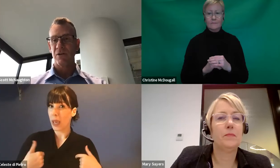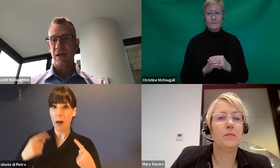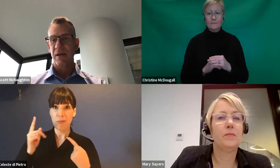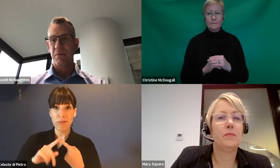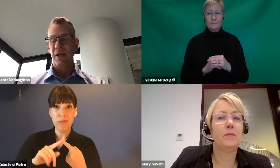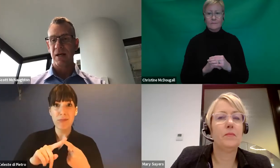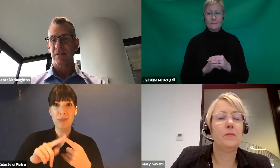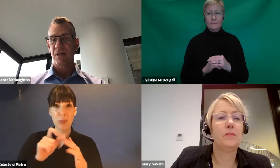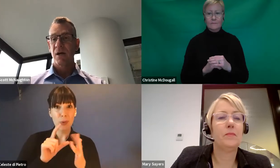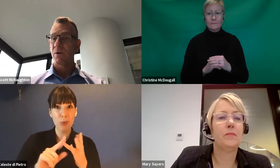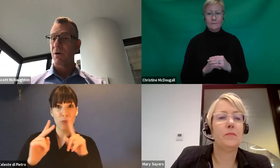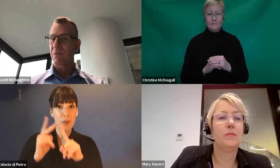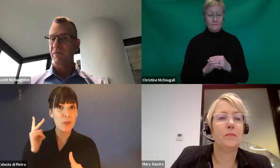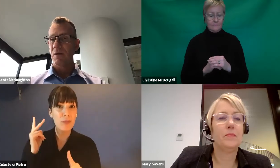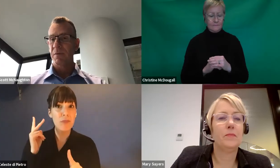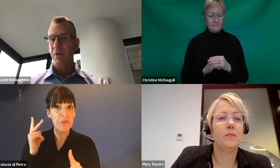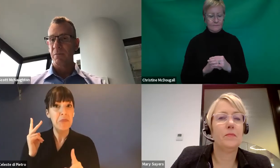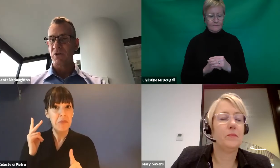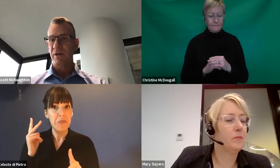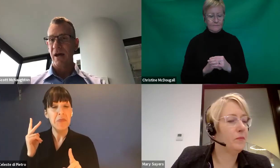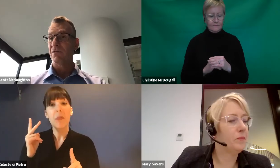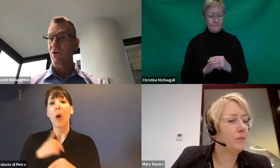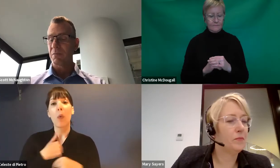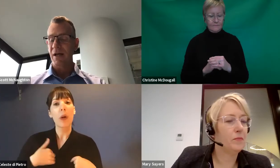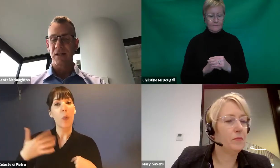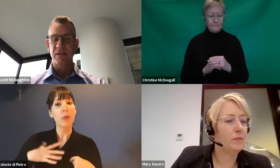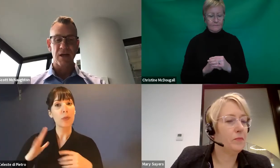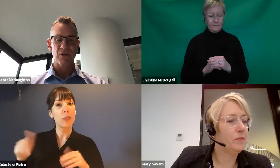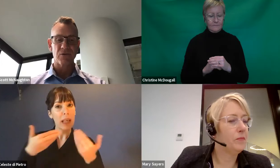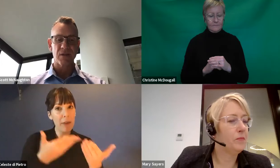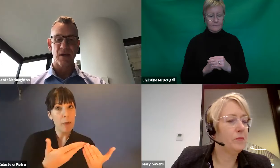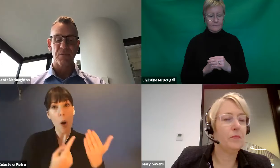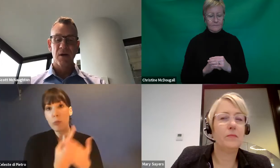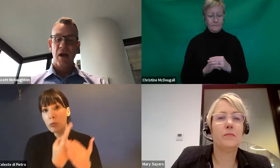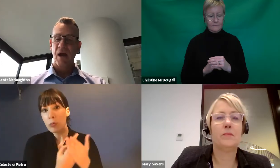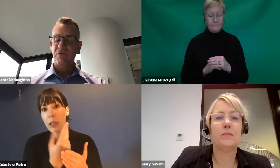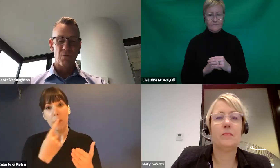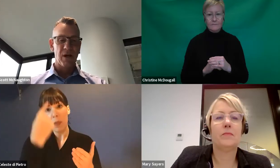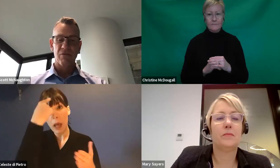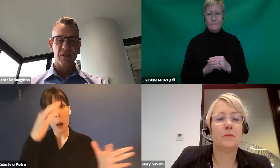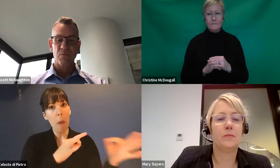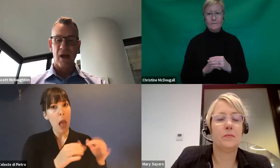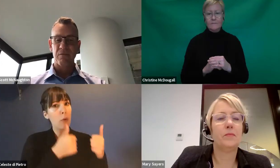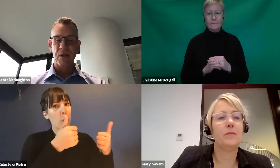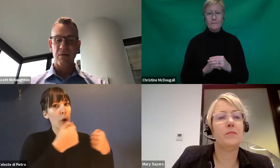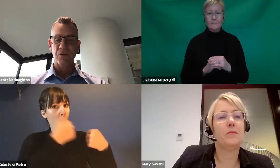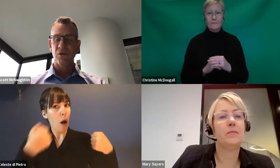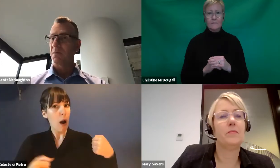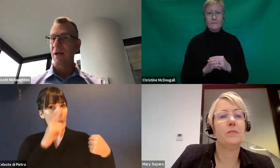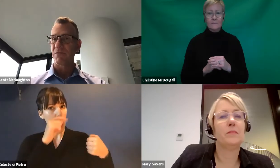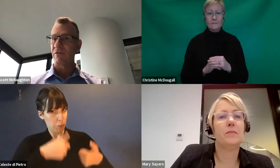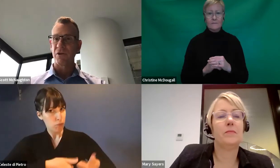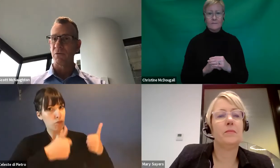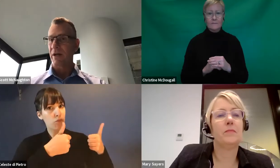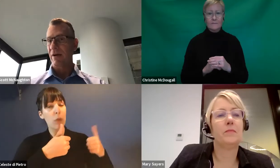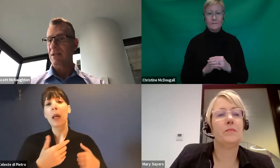continue to get their plans. We want to provide people the opportunity to have longer plans if that suits them. And if for whatever reason, we haven't been able to do